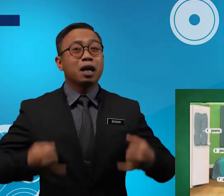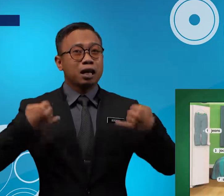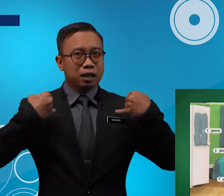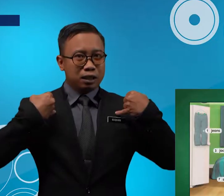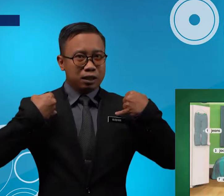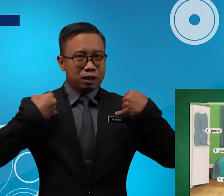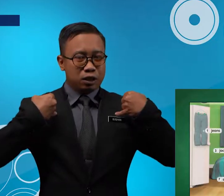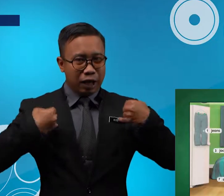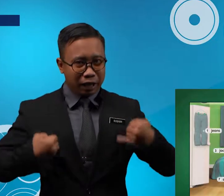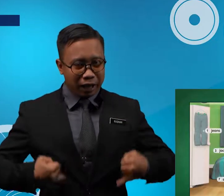jacket,